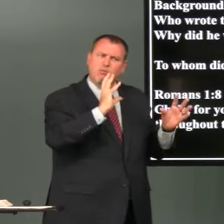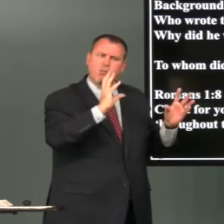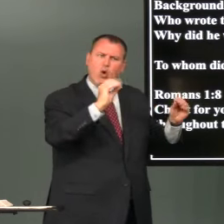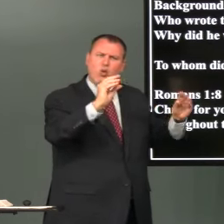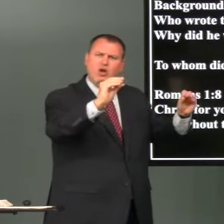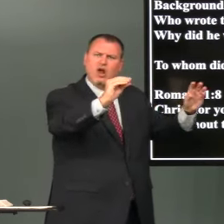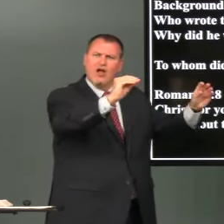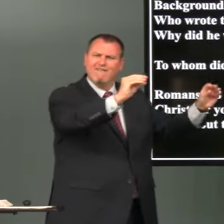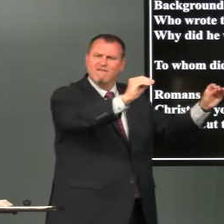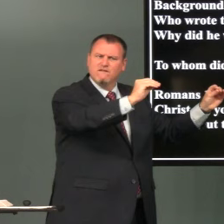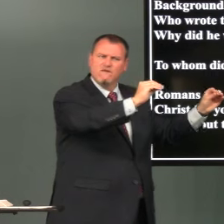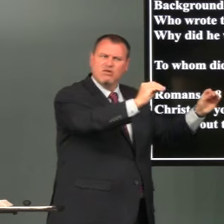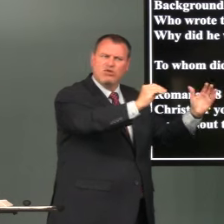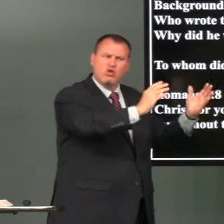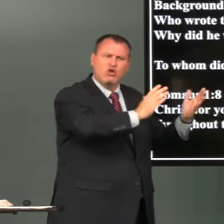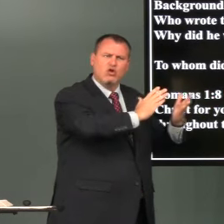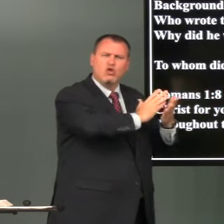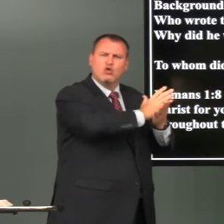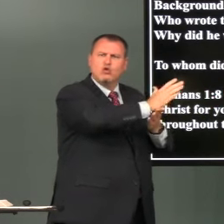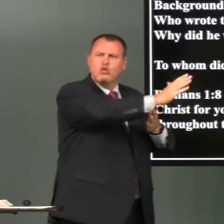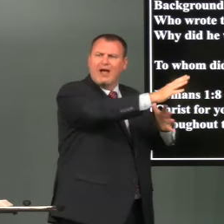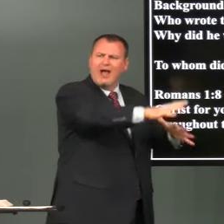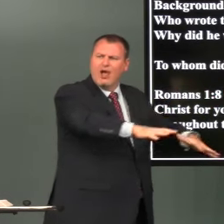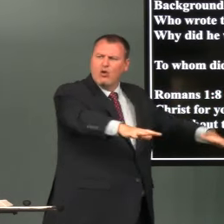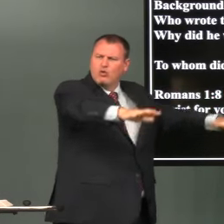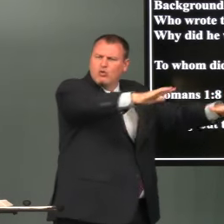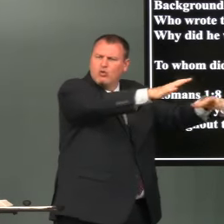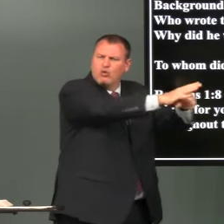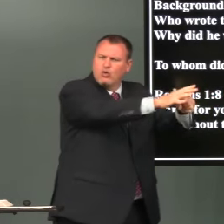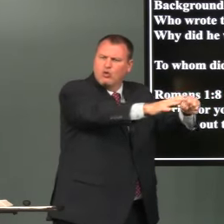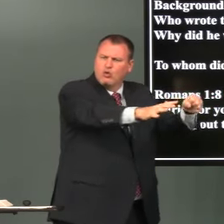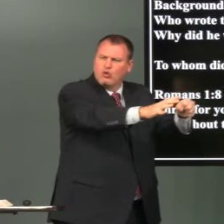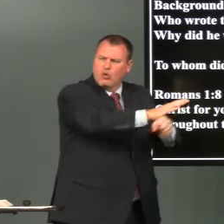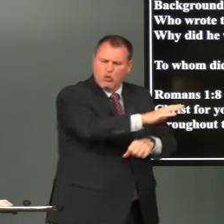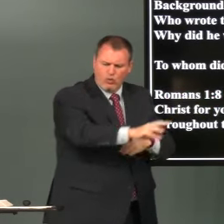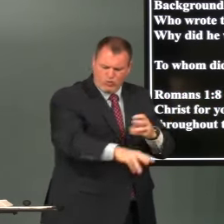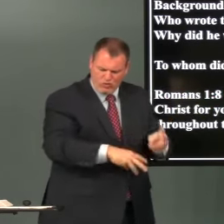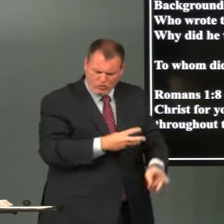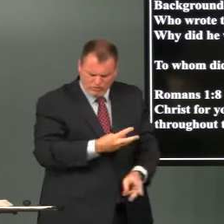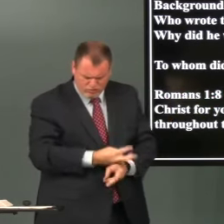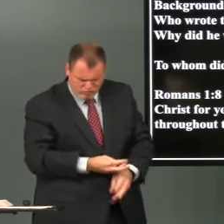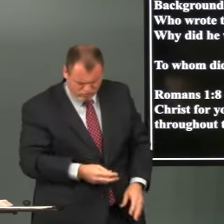is spoken of throughout the whole world